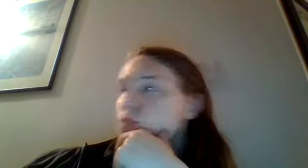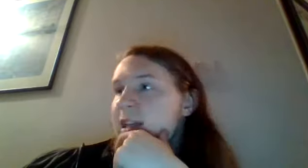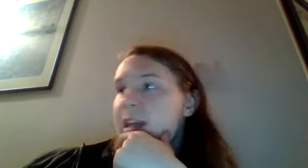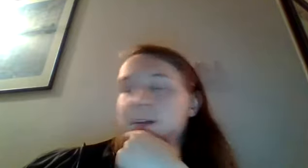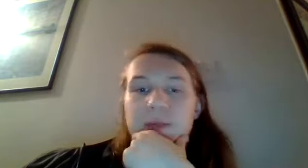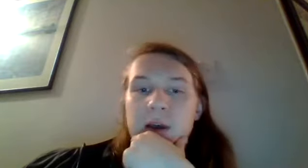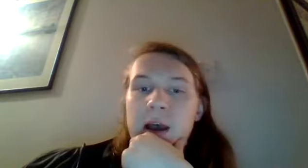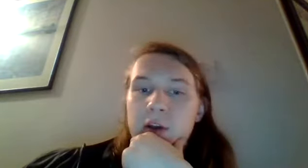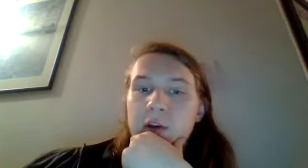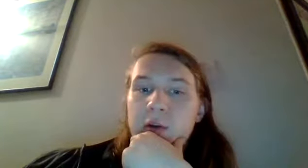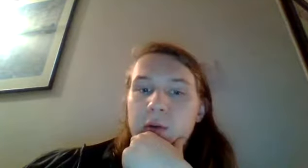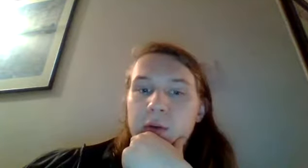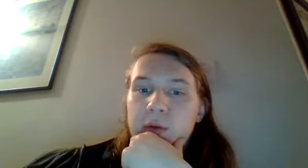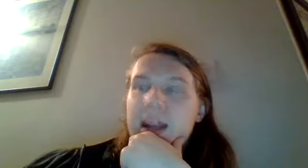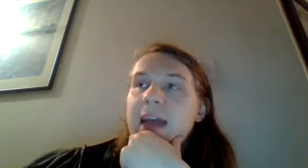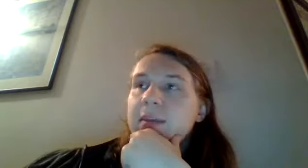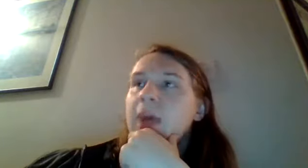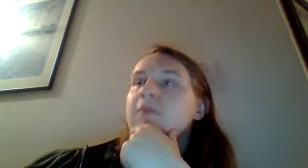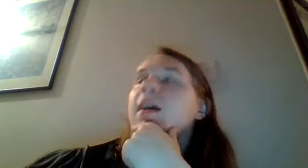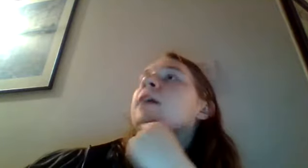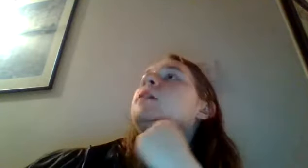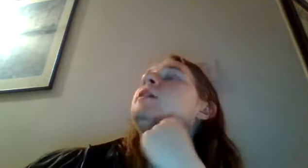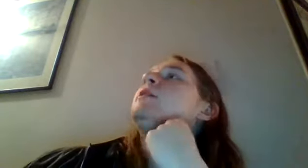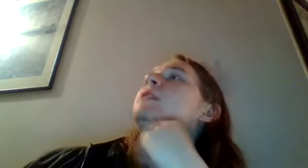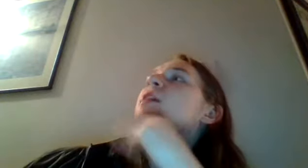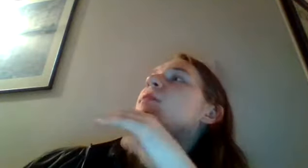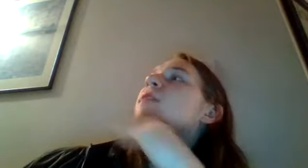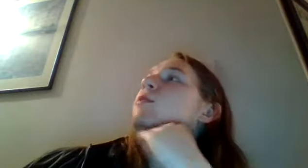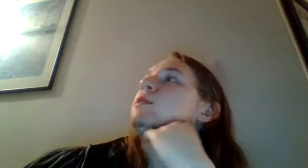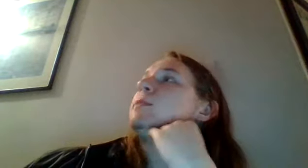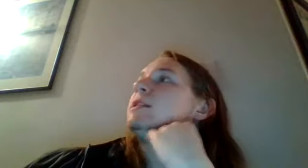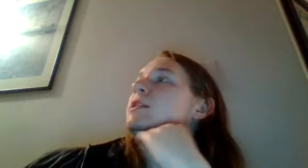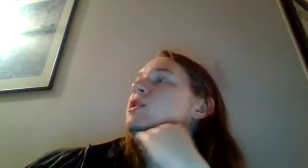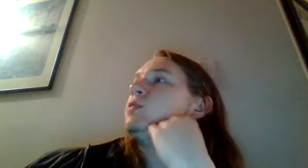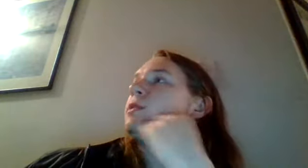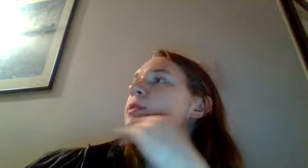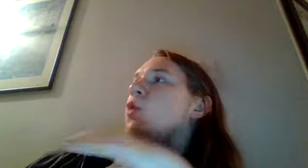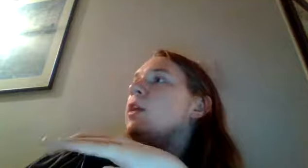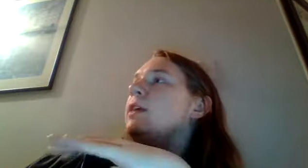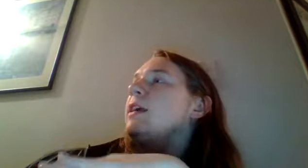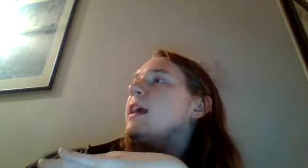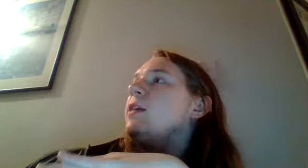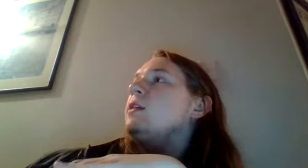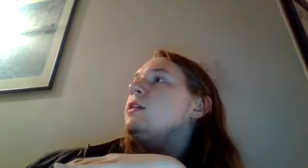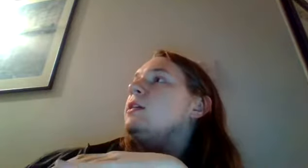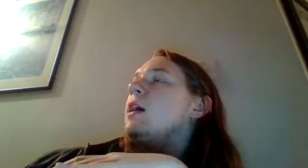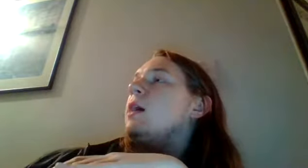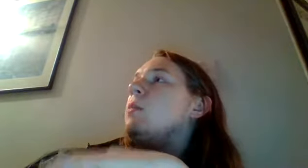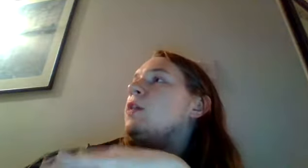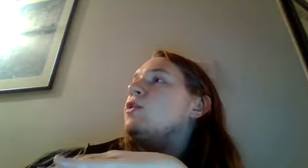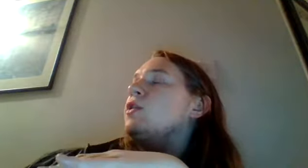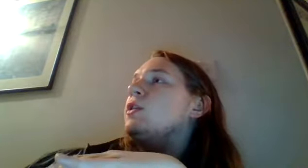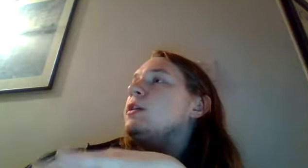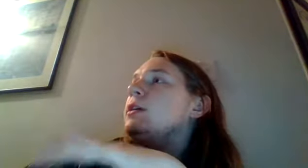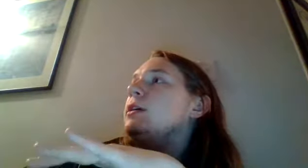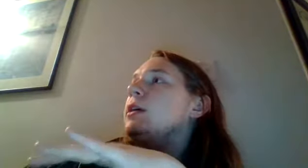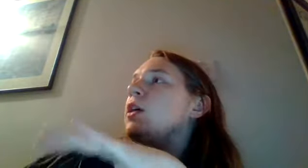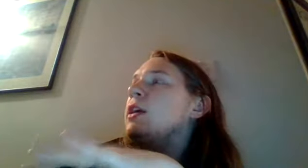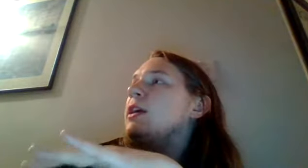relive uh her her death by fire the death by fire was basically she was boiling the kettle um under on a